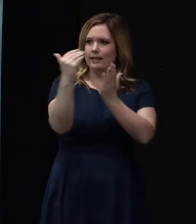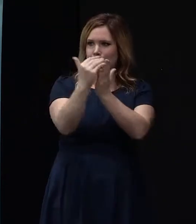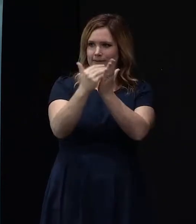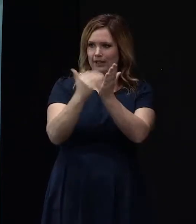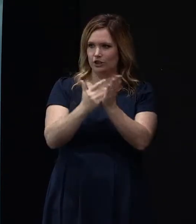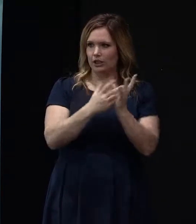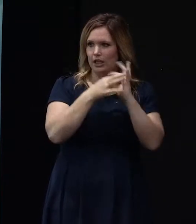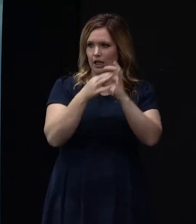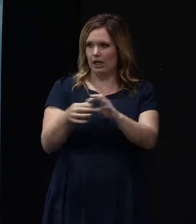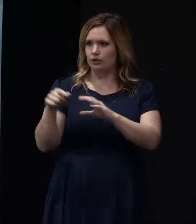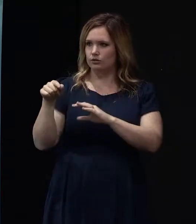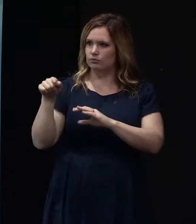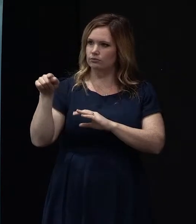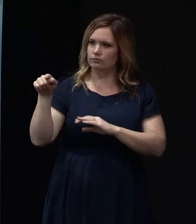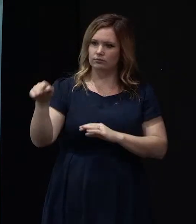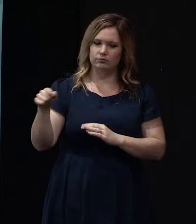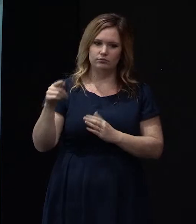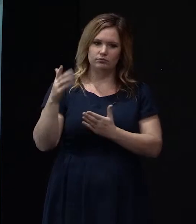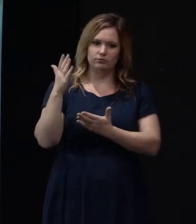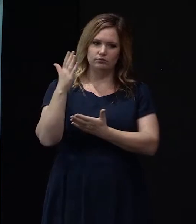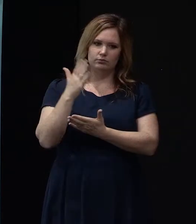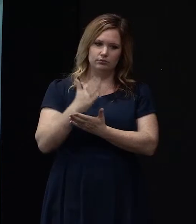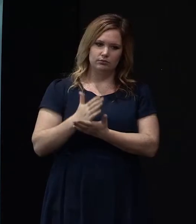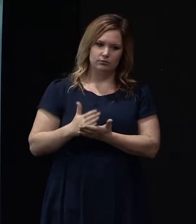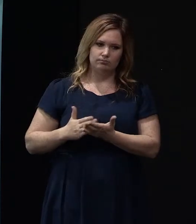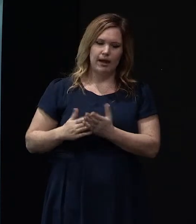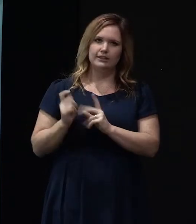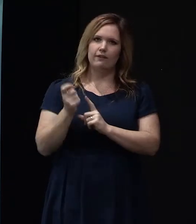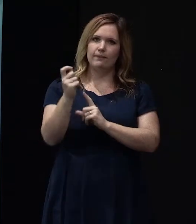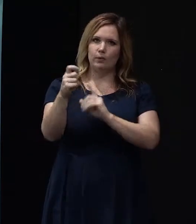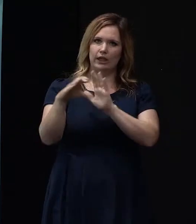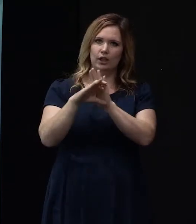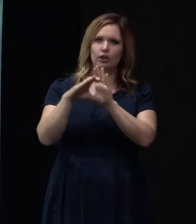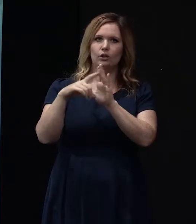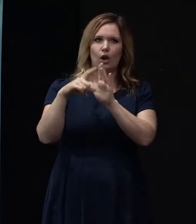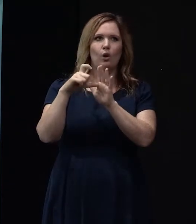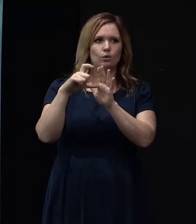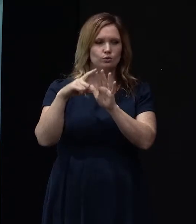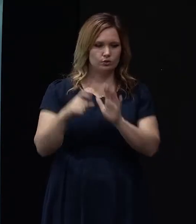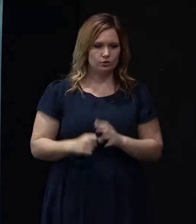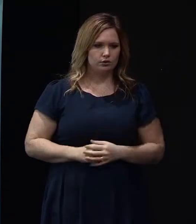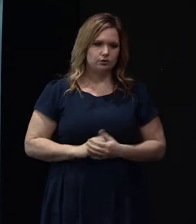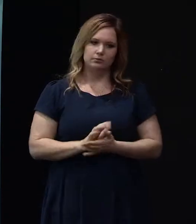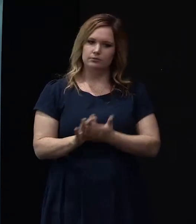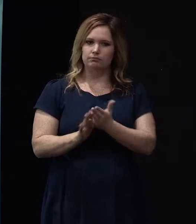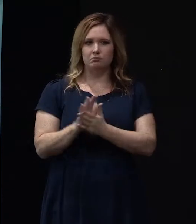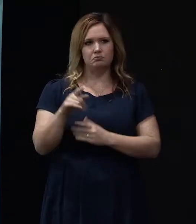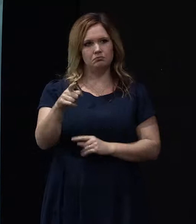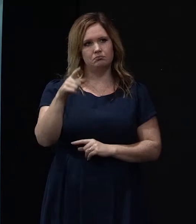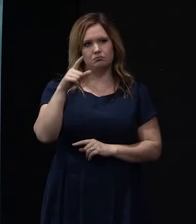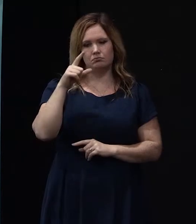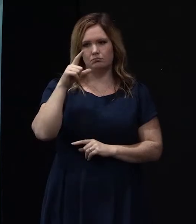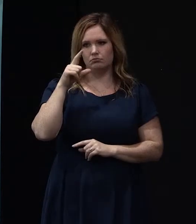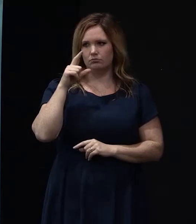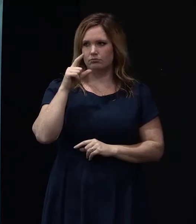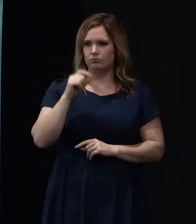that part of the building code, you know, basically you can get,